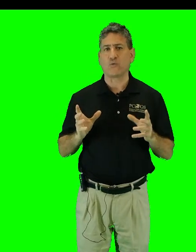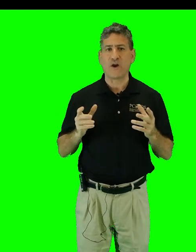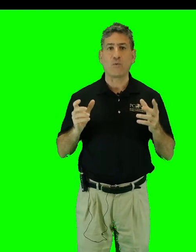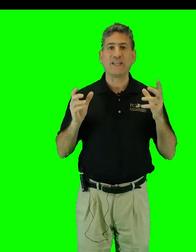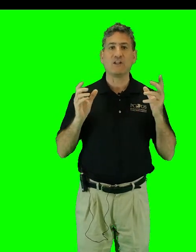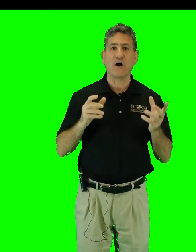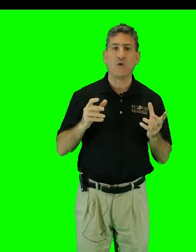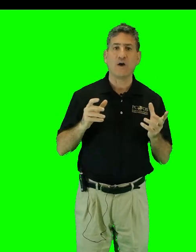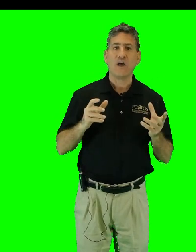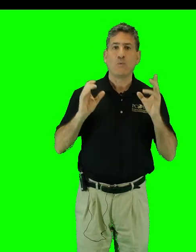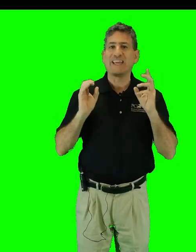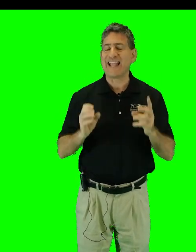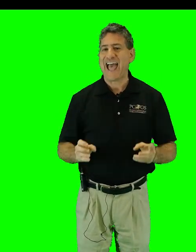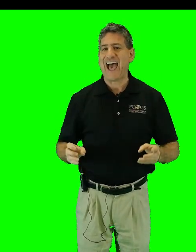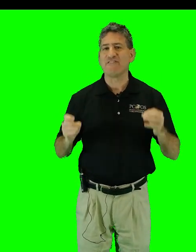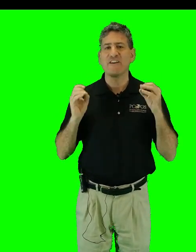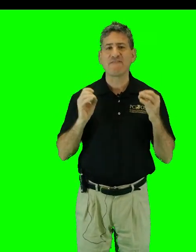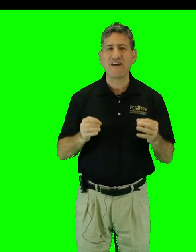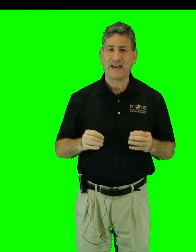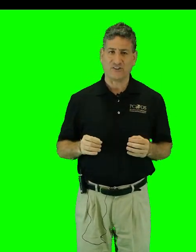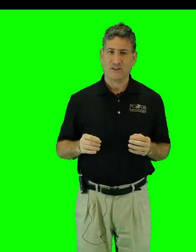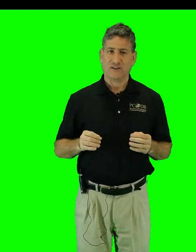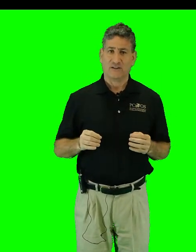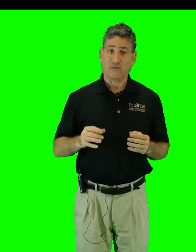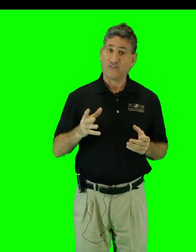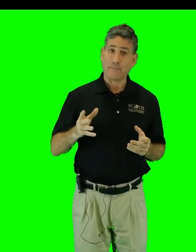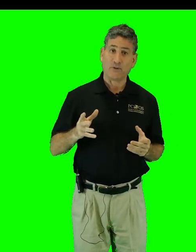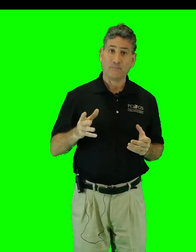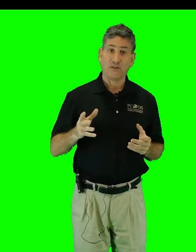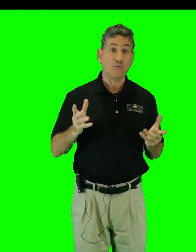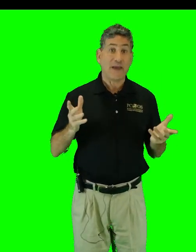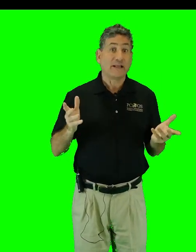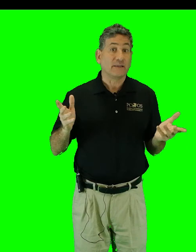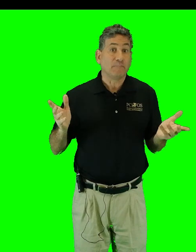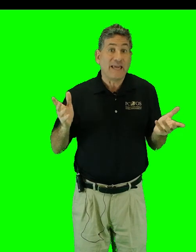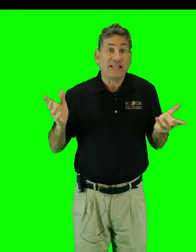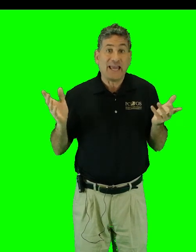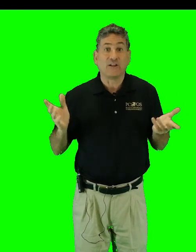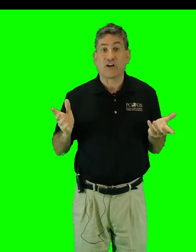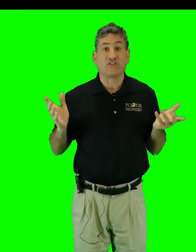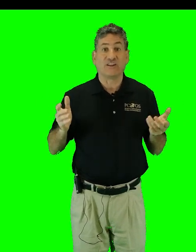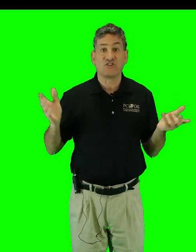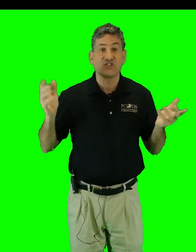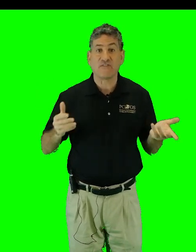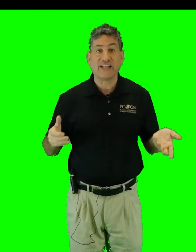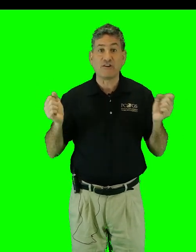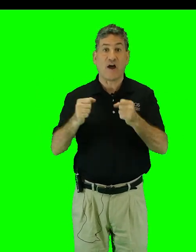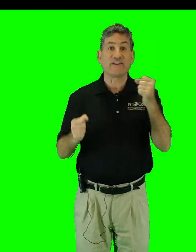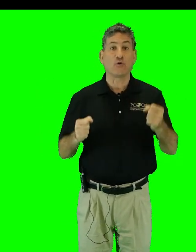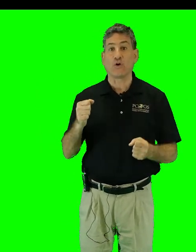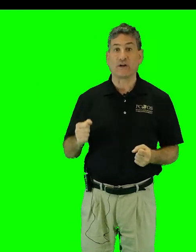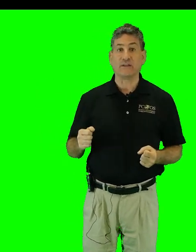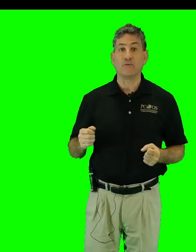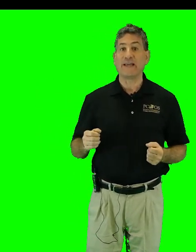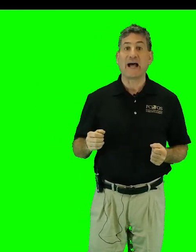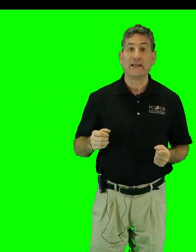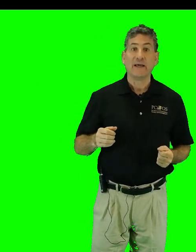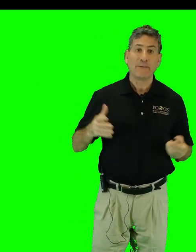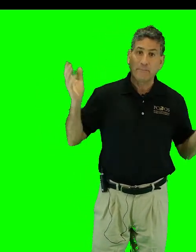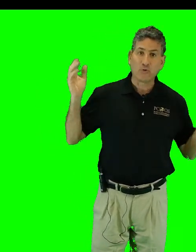where we know we can have an effect. For example, you may inhale carcinogens every day driving to work and you may not be able to